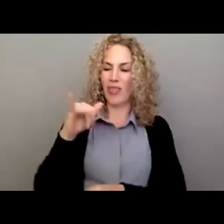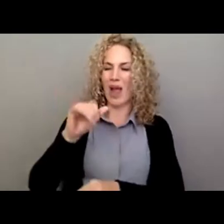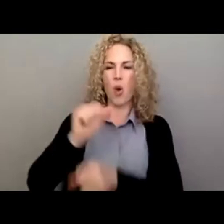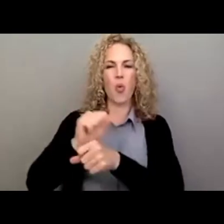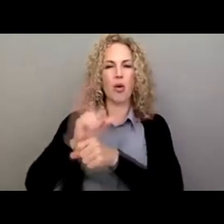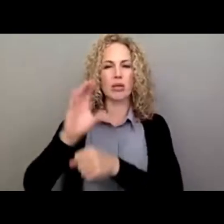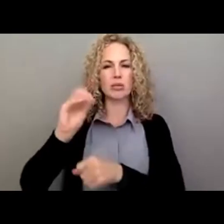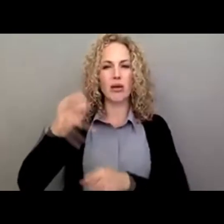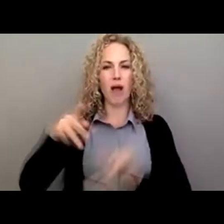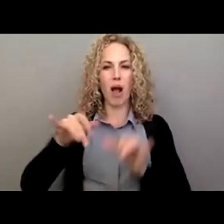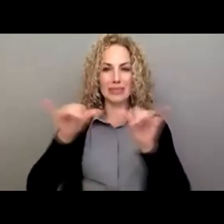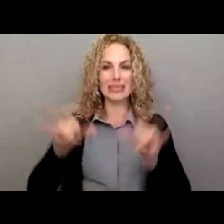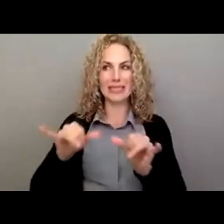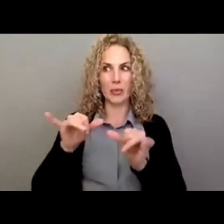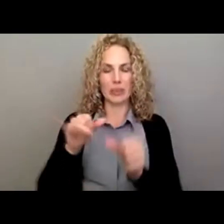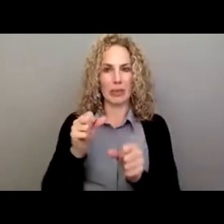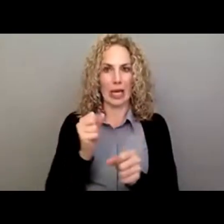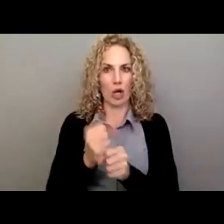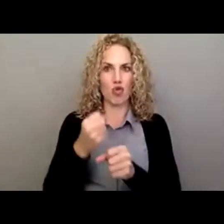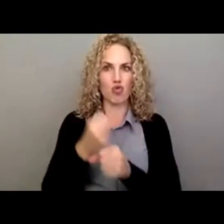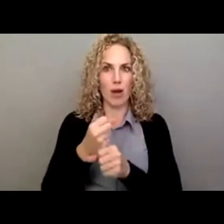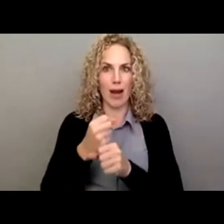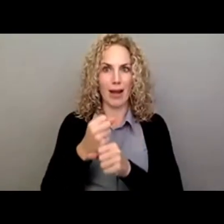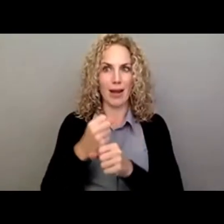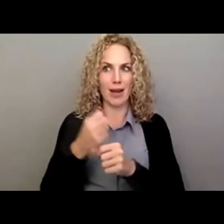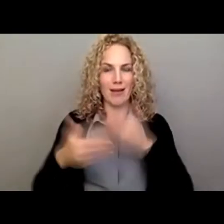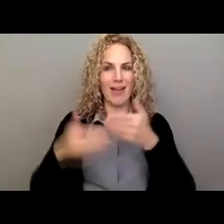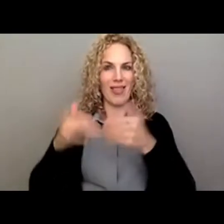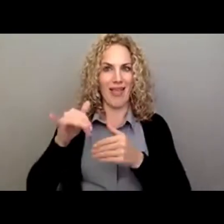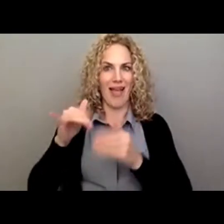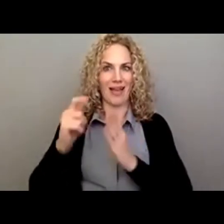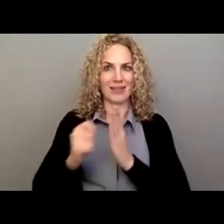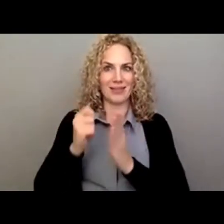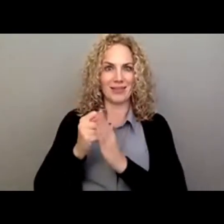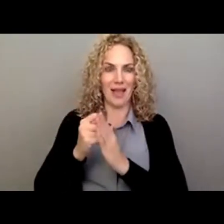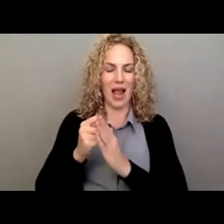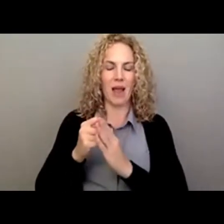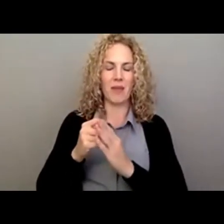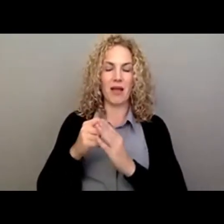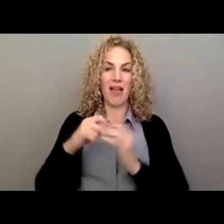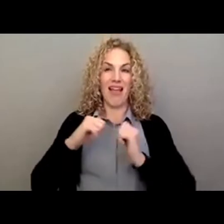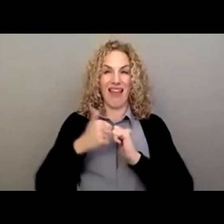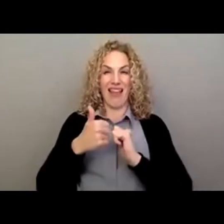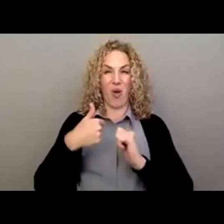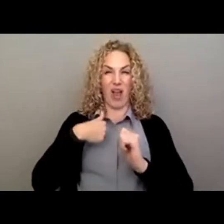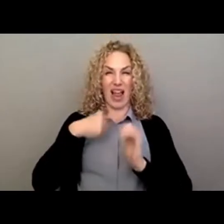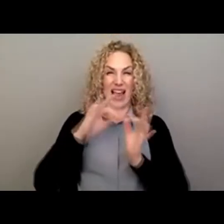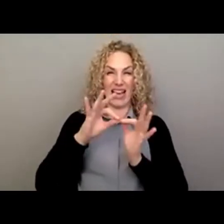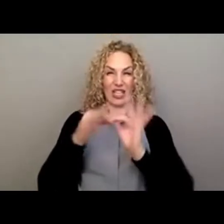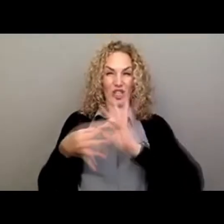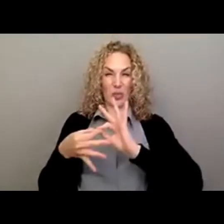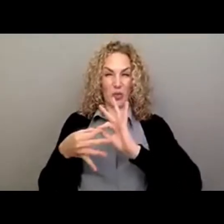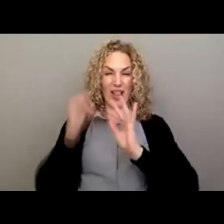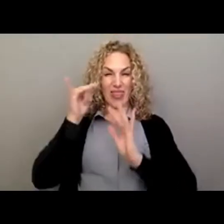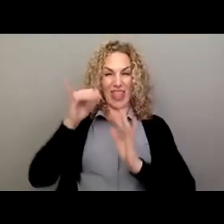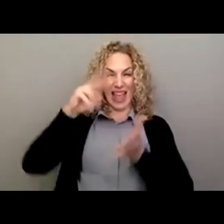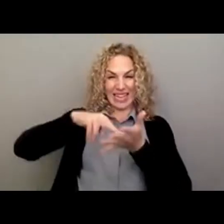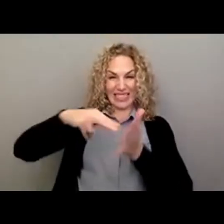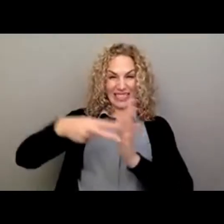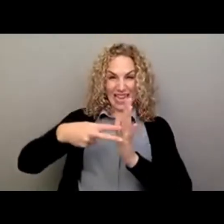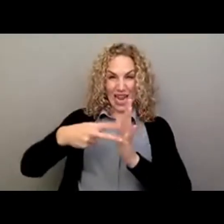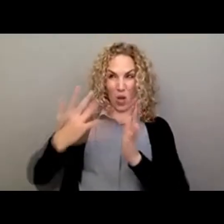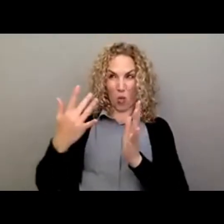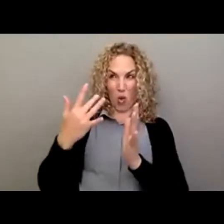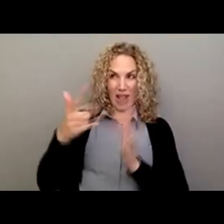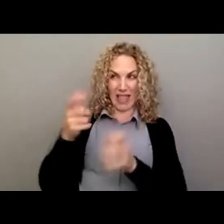system was being created. And the way I interpret that, the intent behind that creation